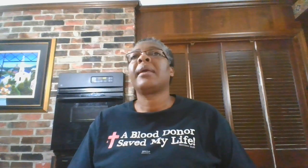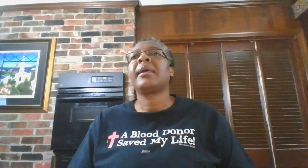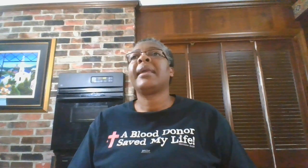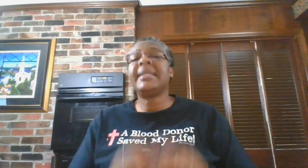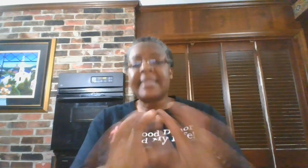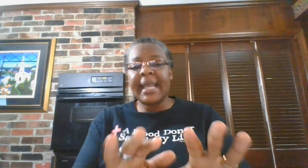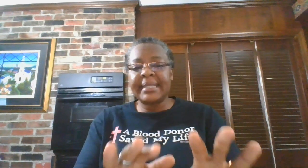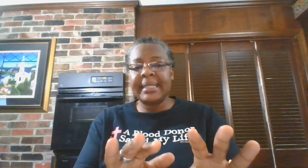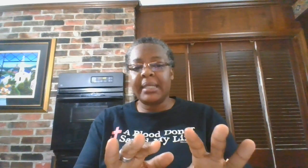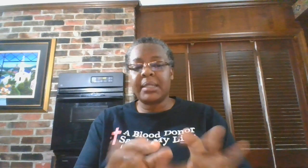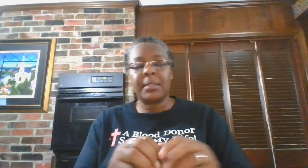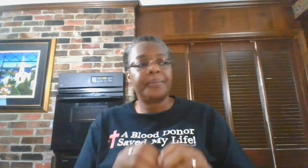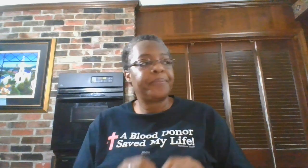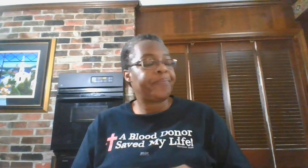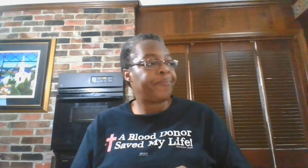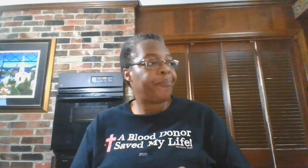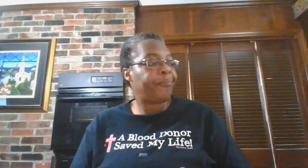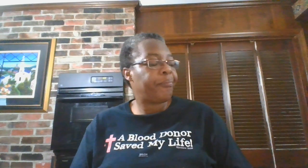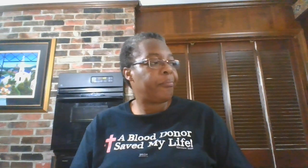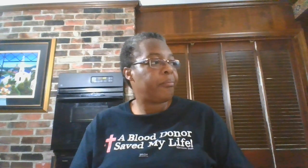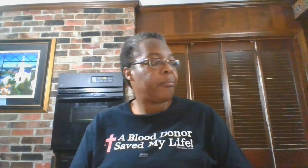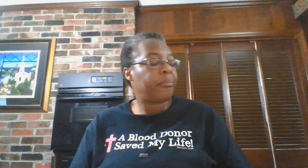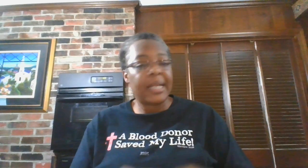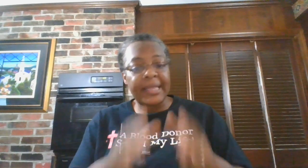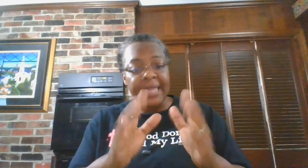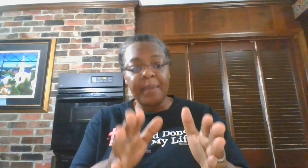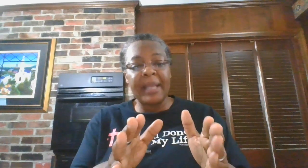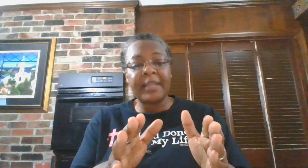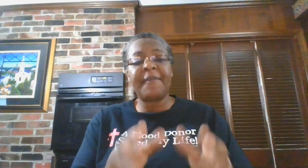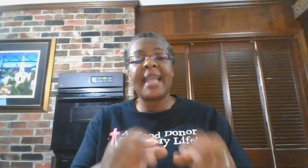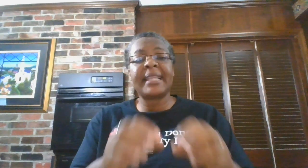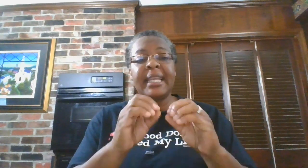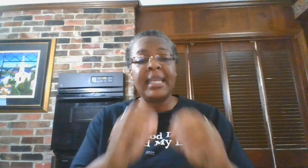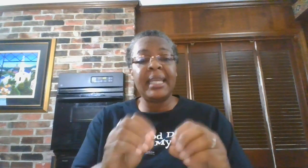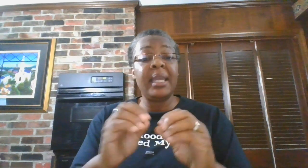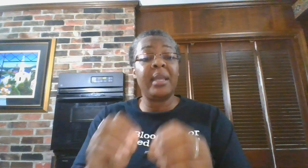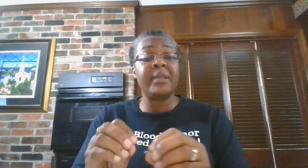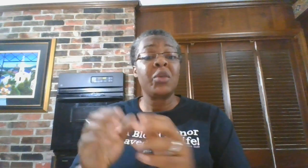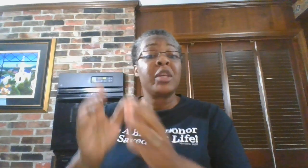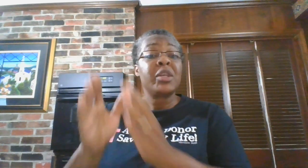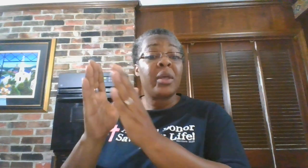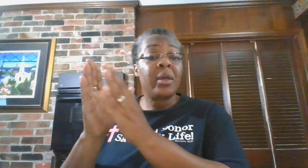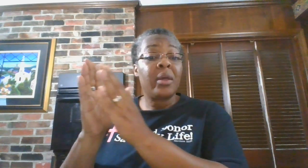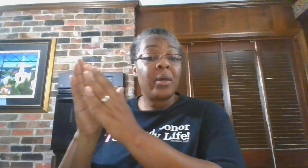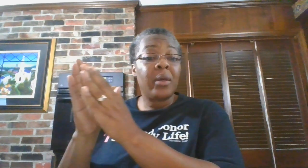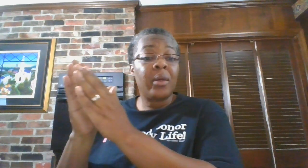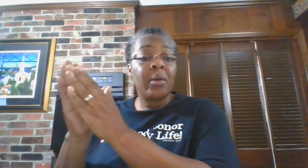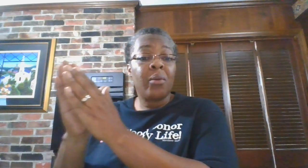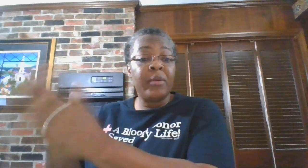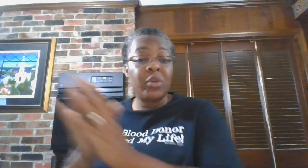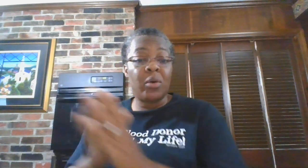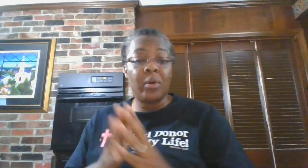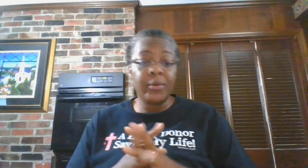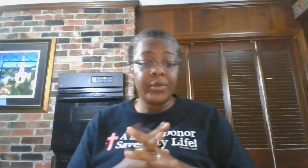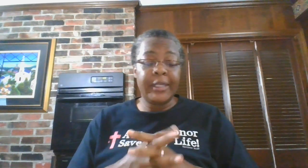He says this. And I think about the fact that he is with Joel Osteen.